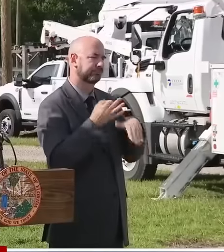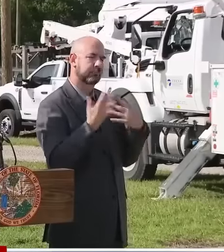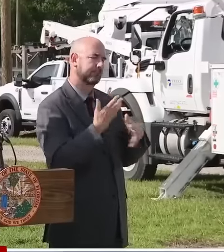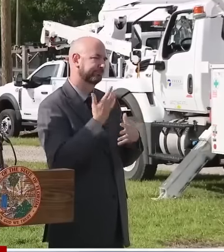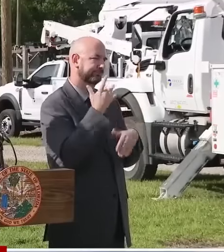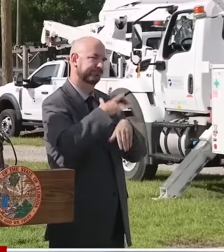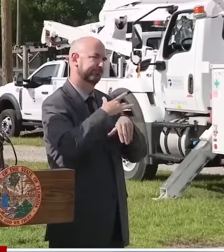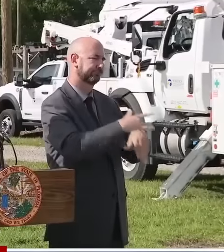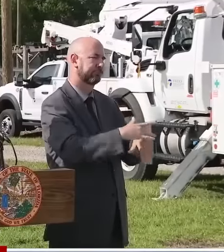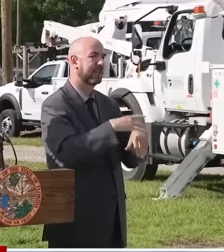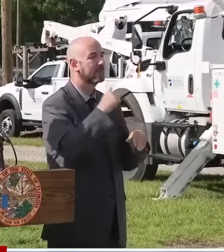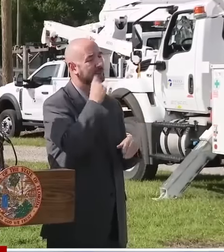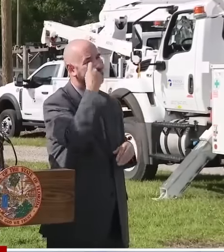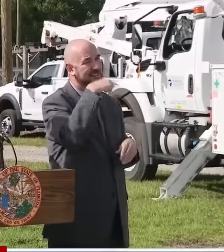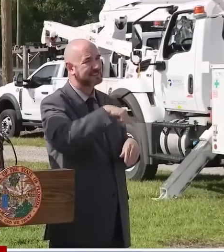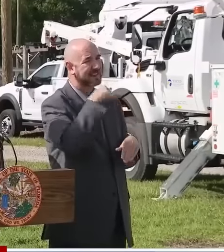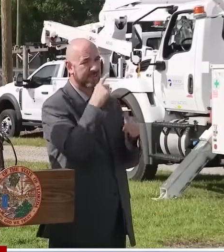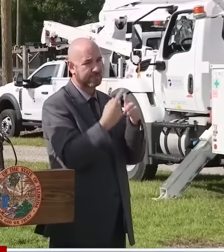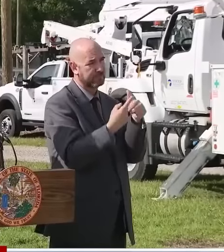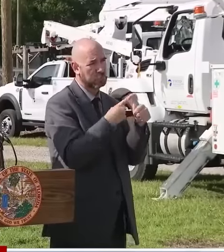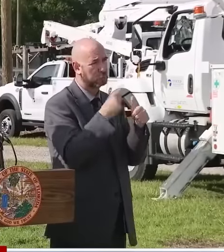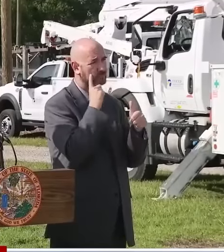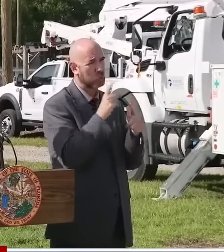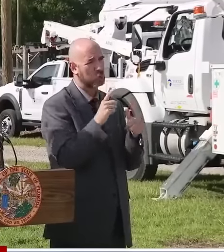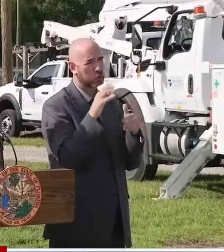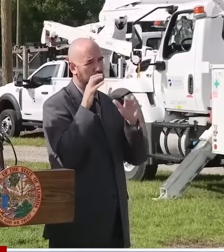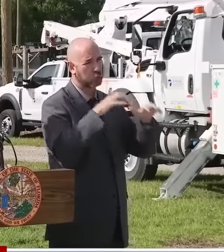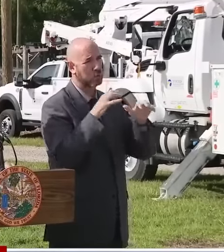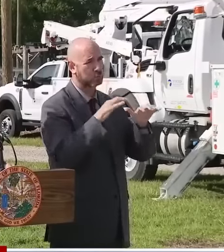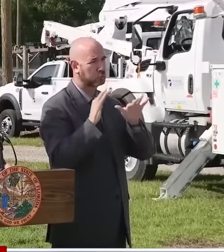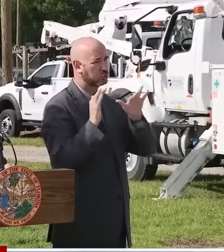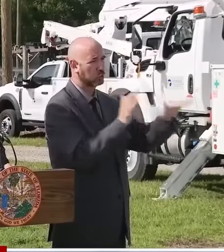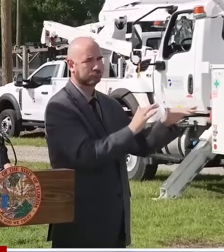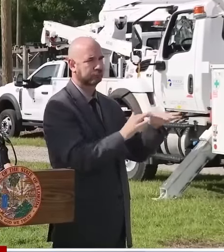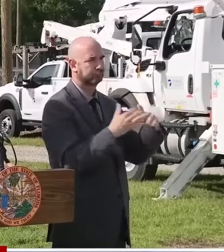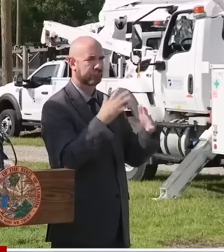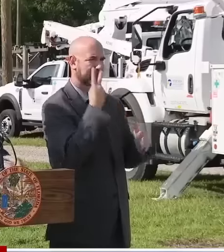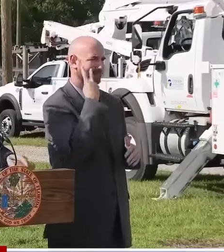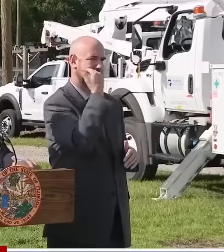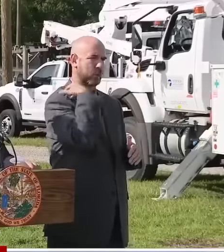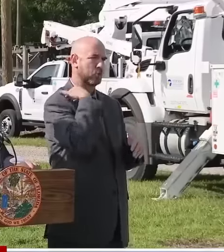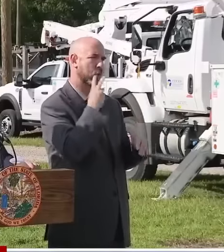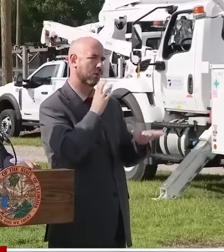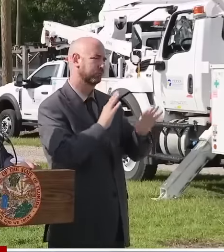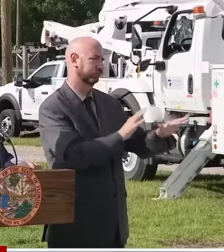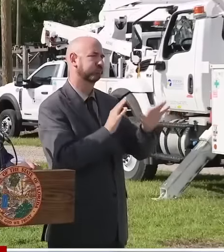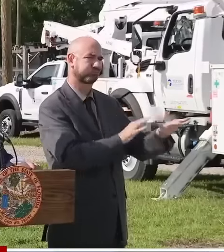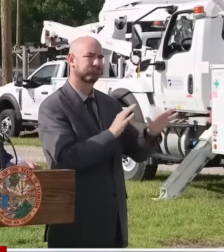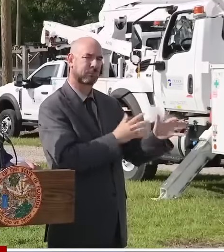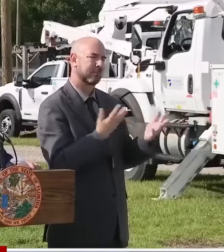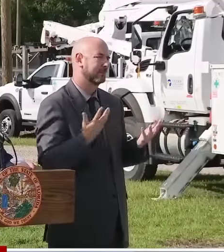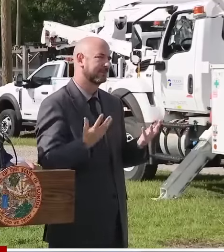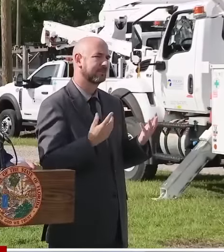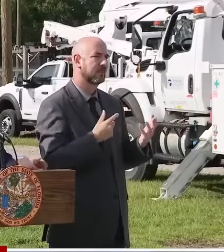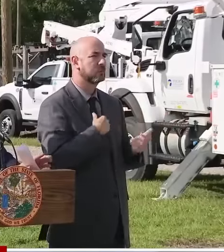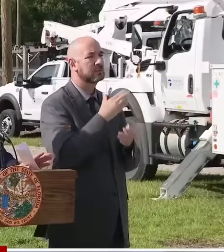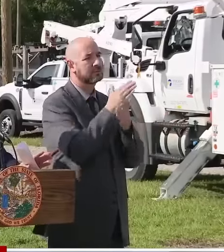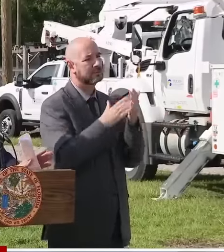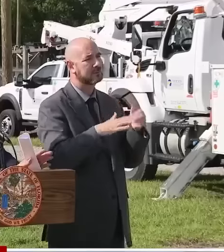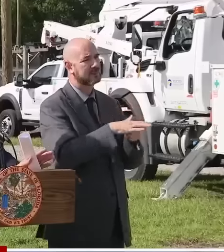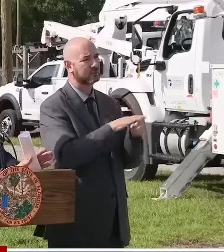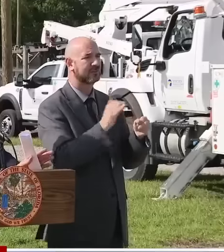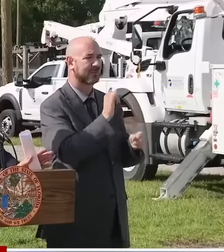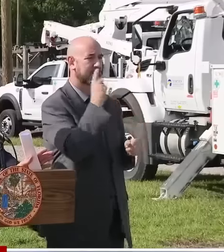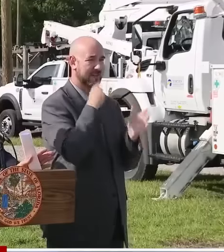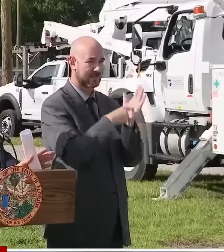storm surge on the Gulf Coast of Florida. We know some of those areas, particularly in Tampa Bay, are very vulnerable. You have